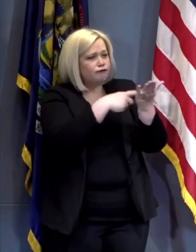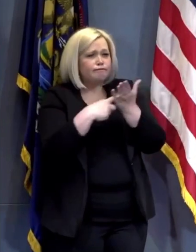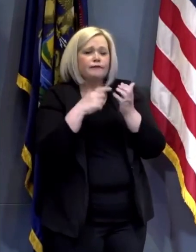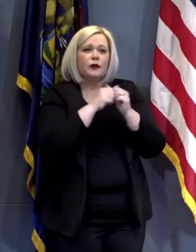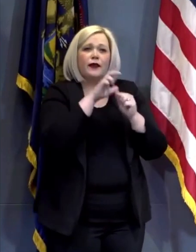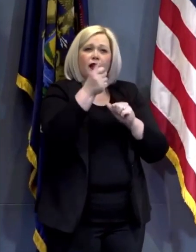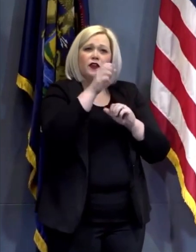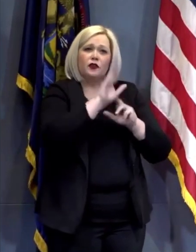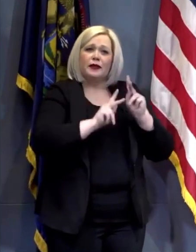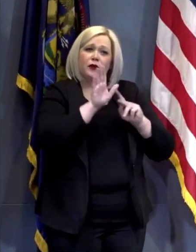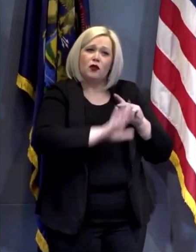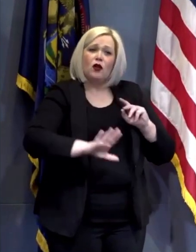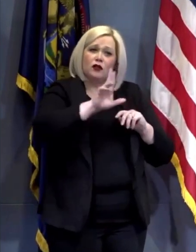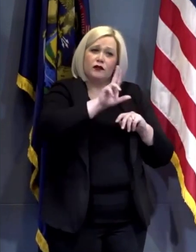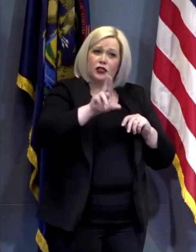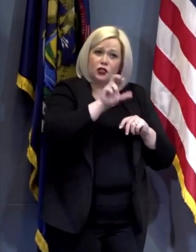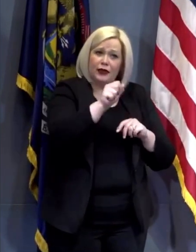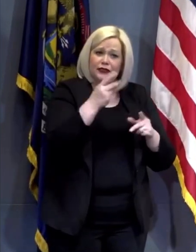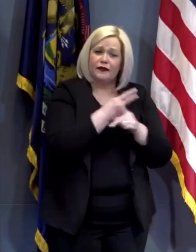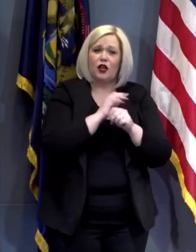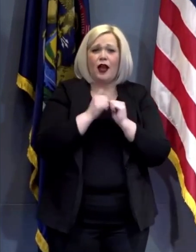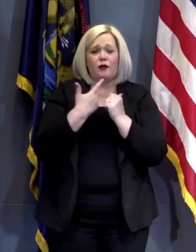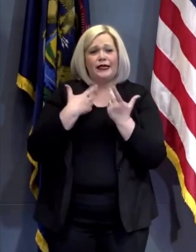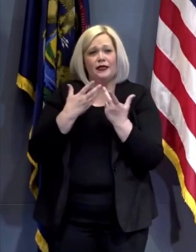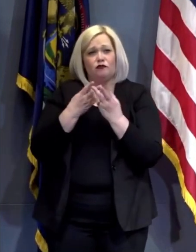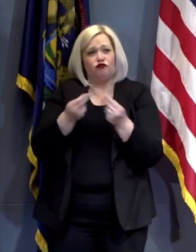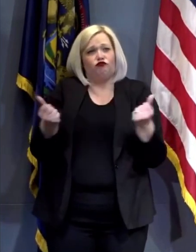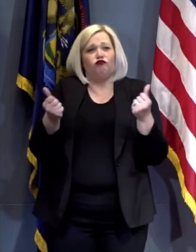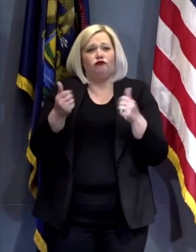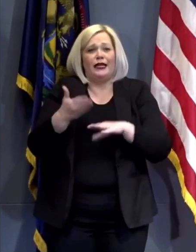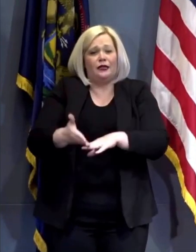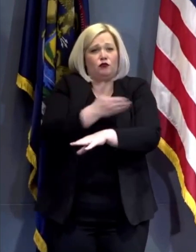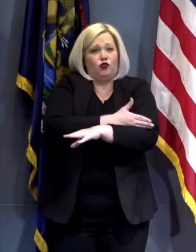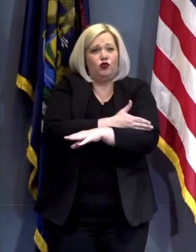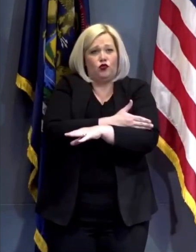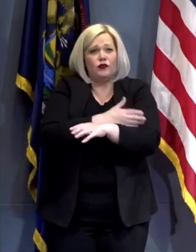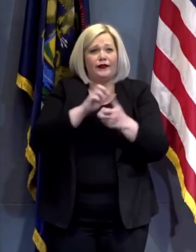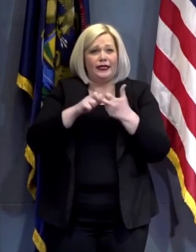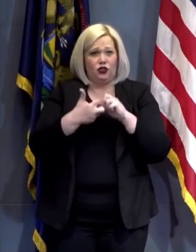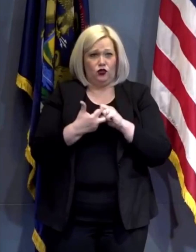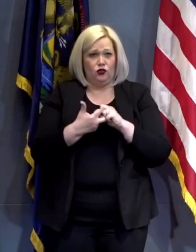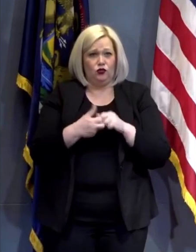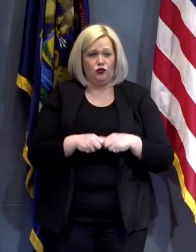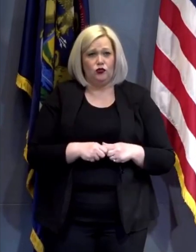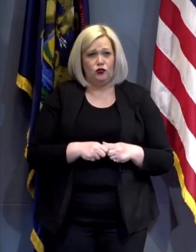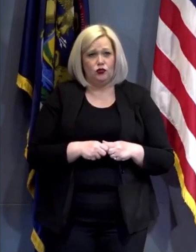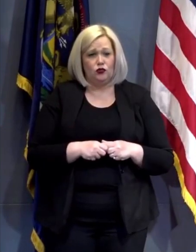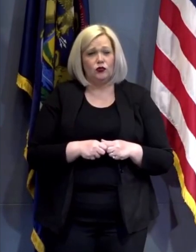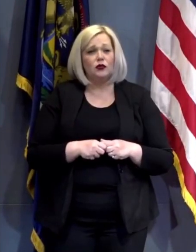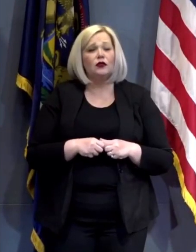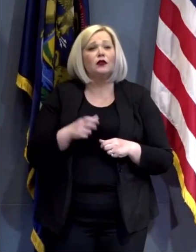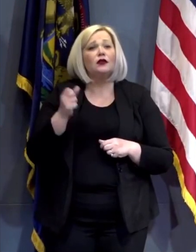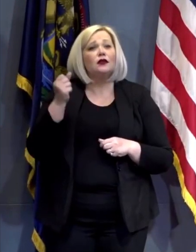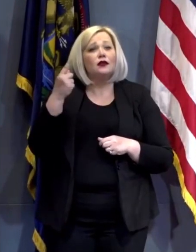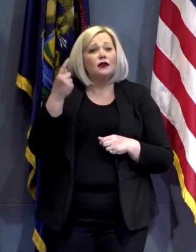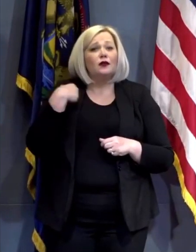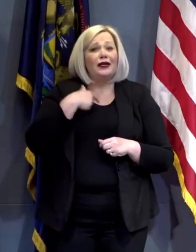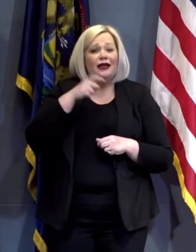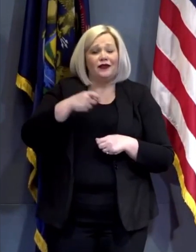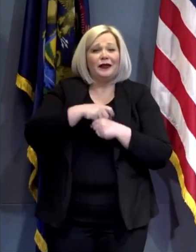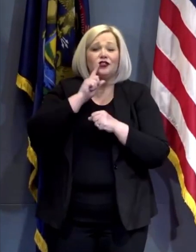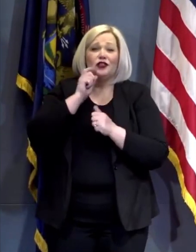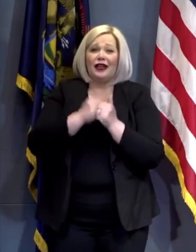can move forward with solutions. In order to improve on these racial disparities, we need to ensure that everyone is represented in this process.